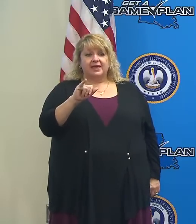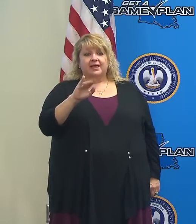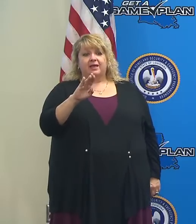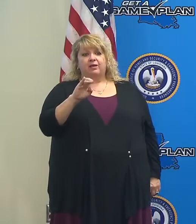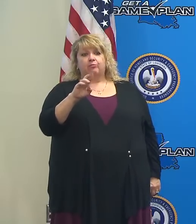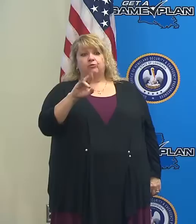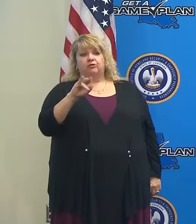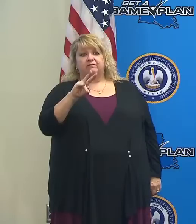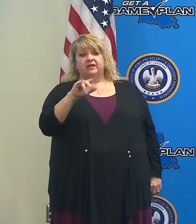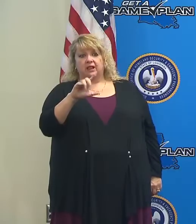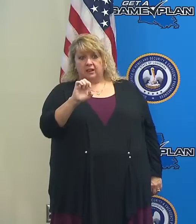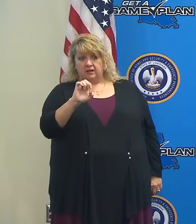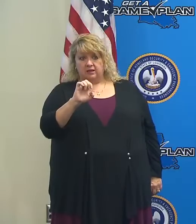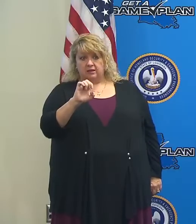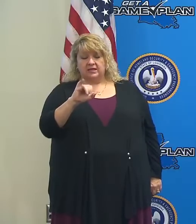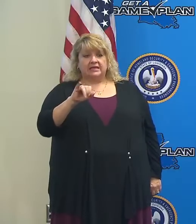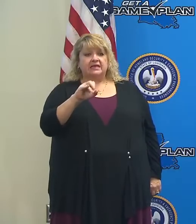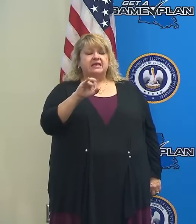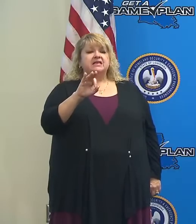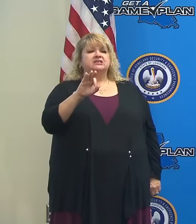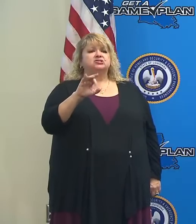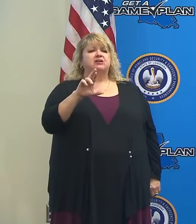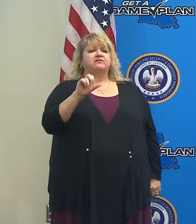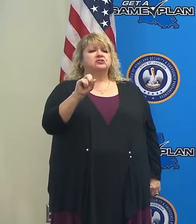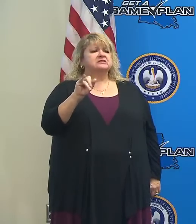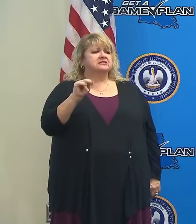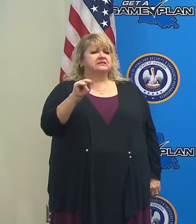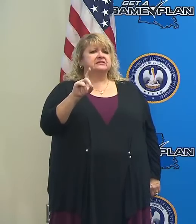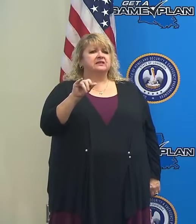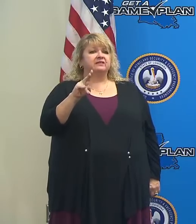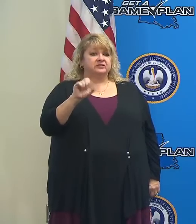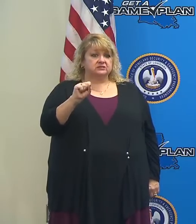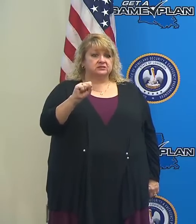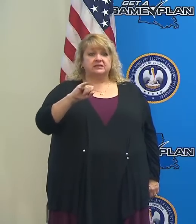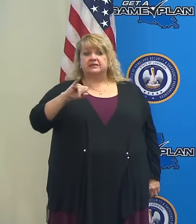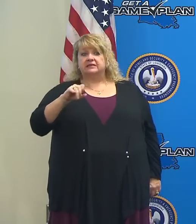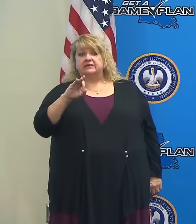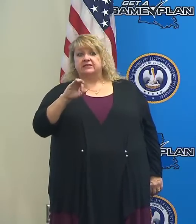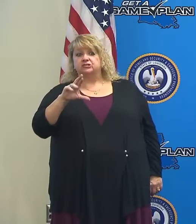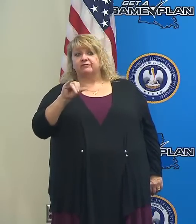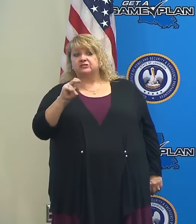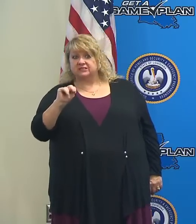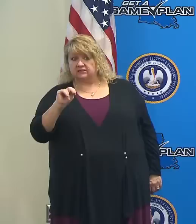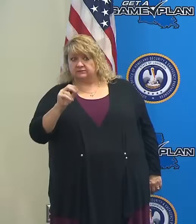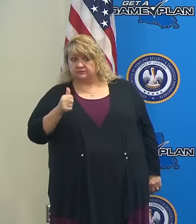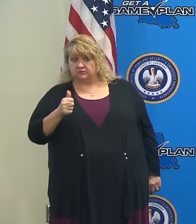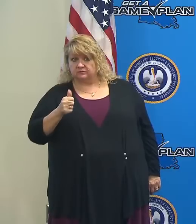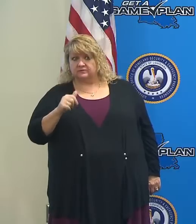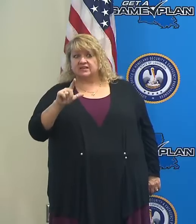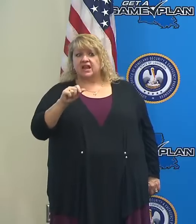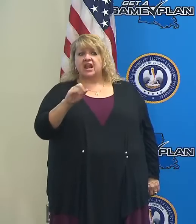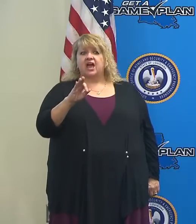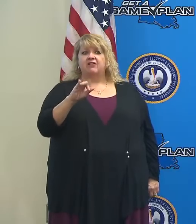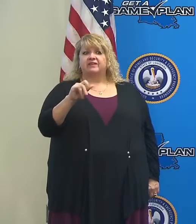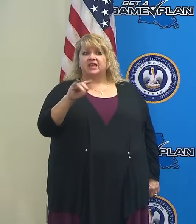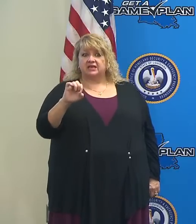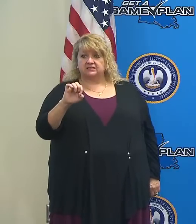Iberville, Jefferson Davis, Jefferson, Lafayette,